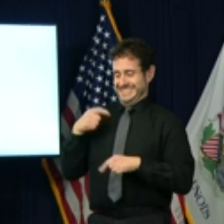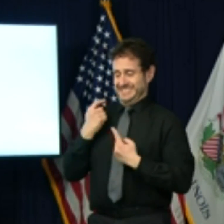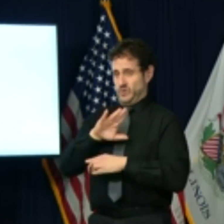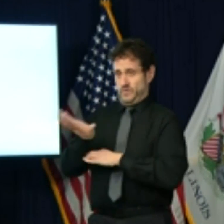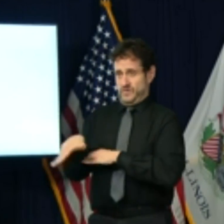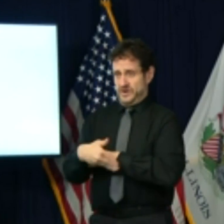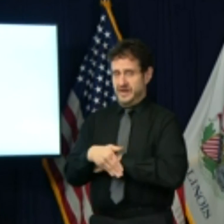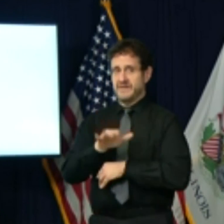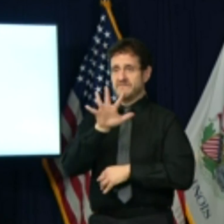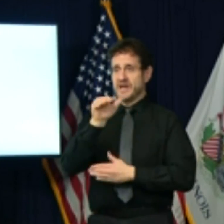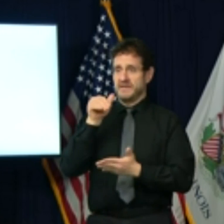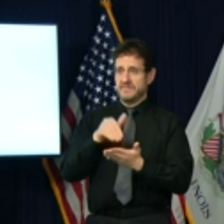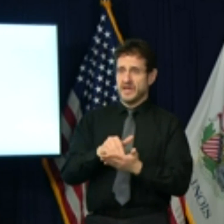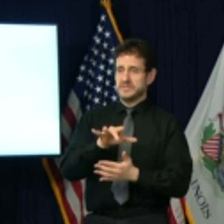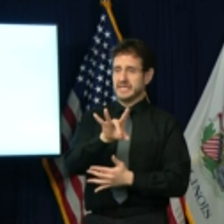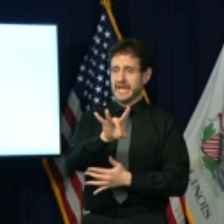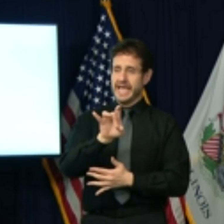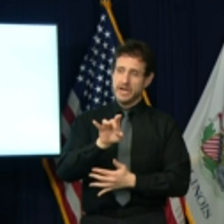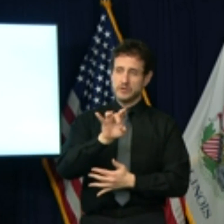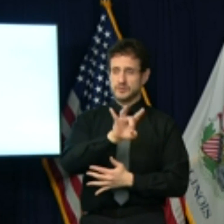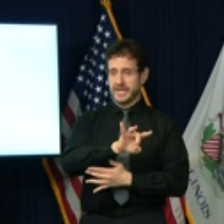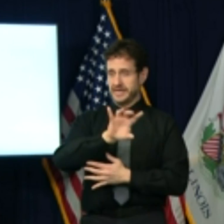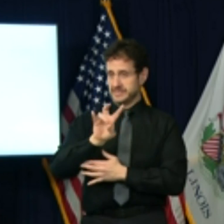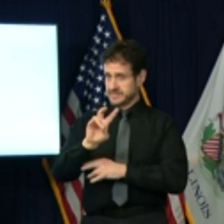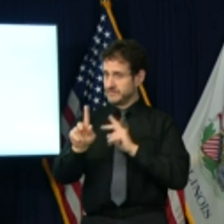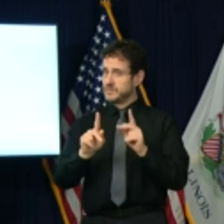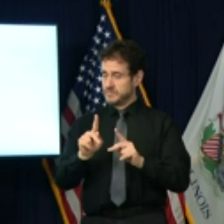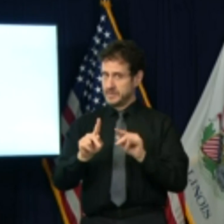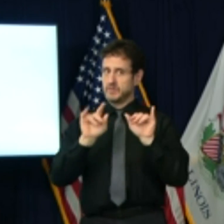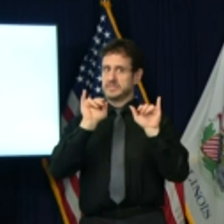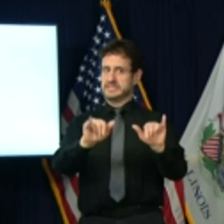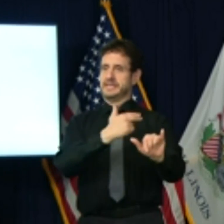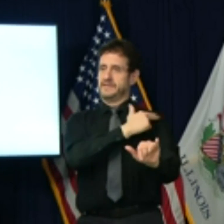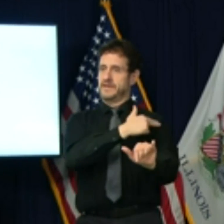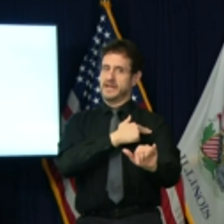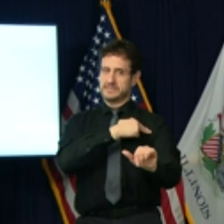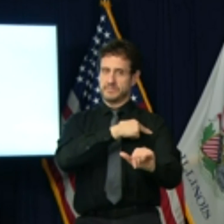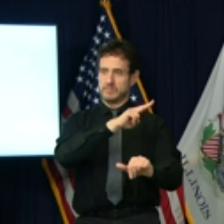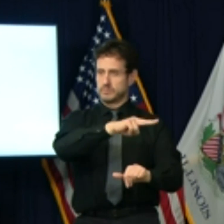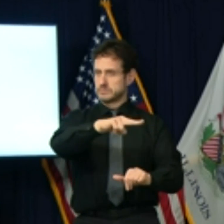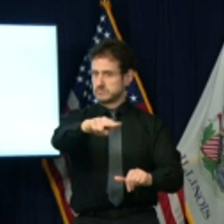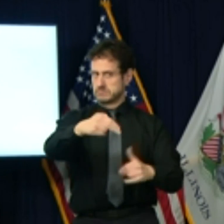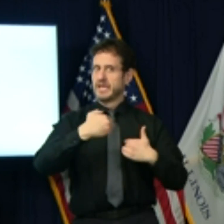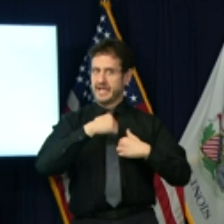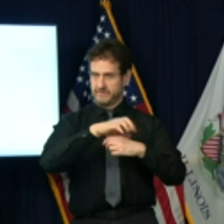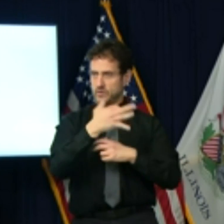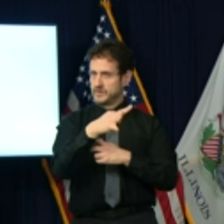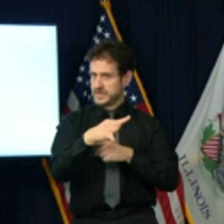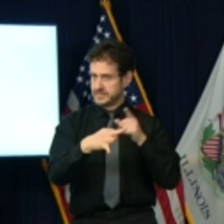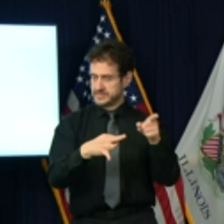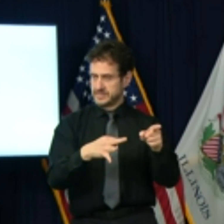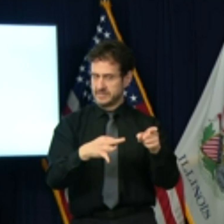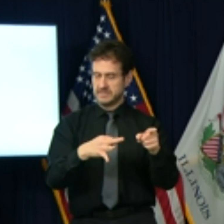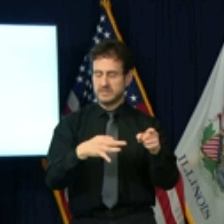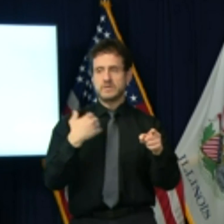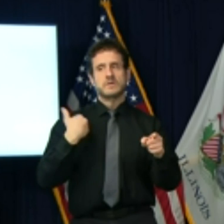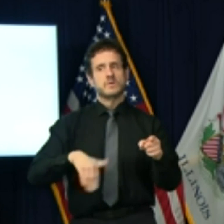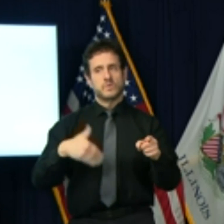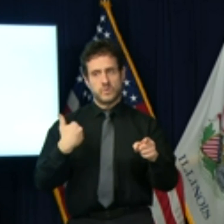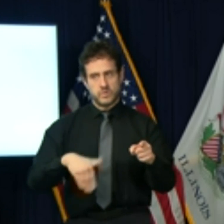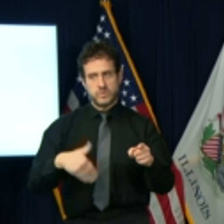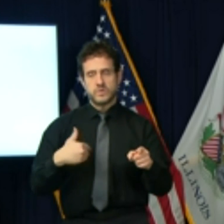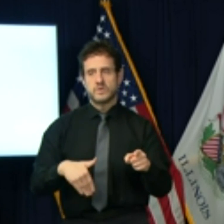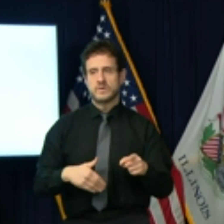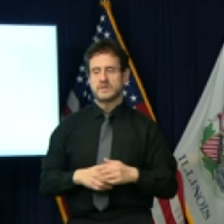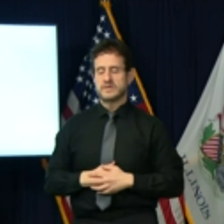,887 people were in the hospital with COVID-19. That is 1